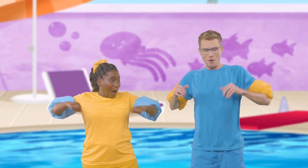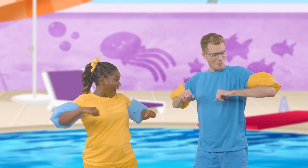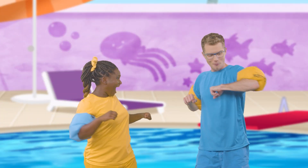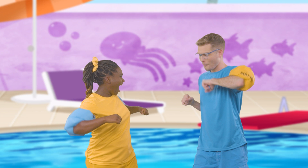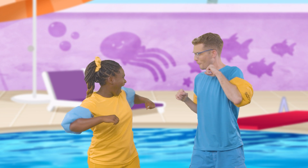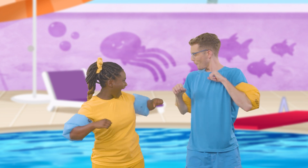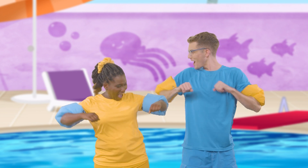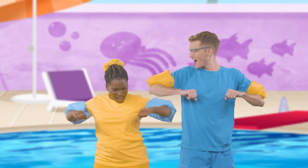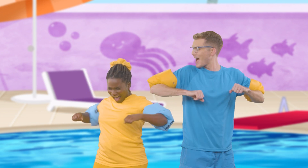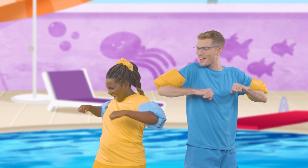Whoa!